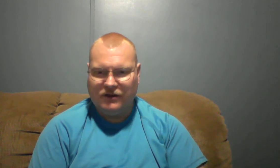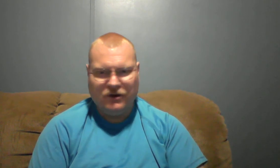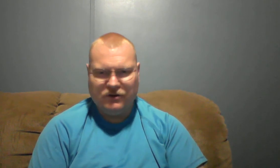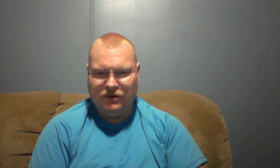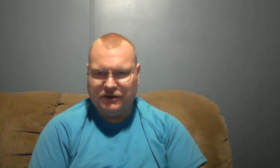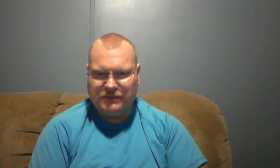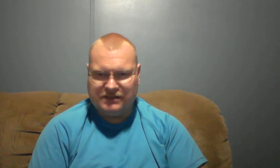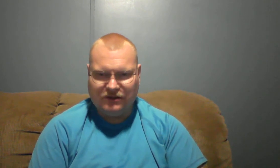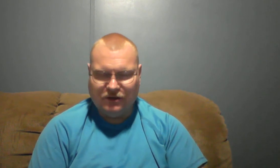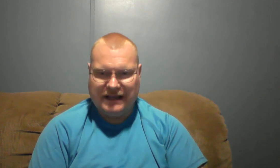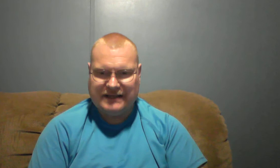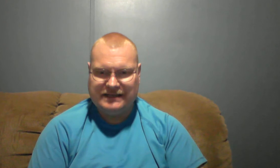earth must have looked back then